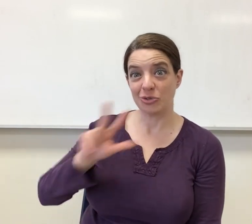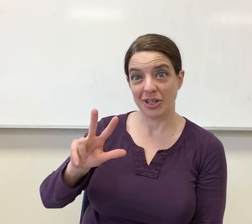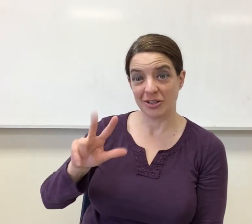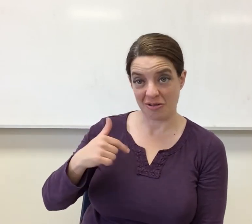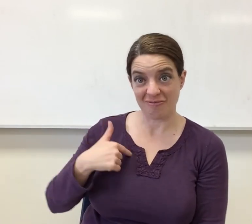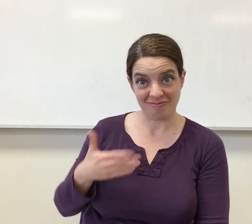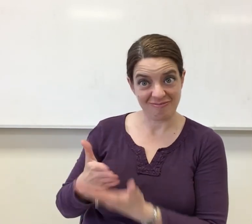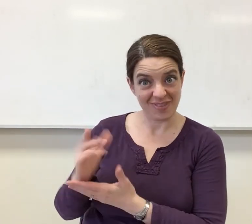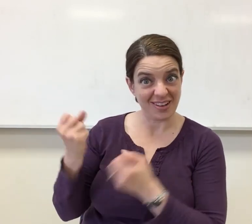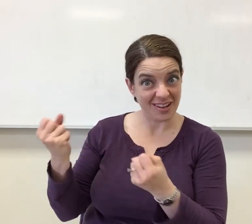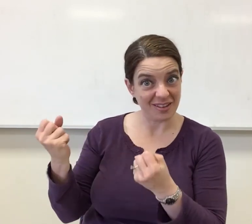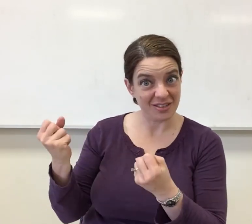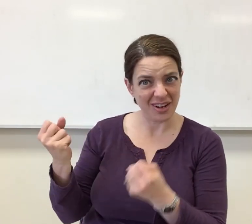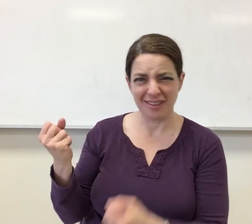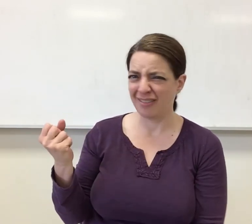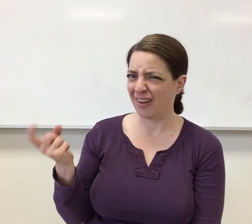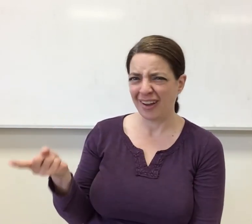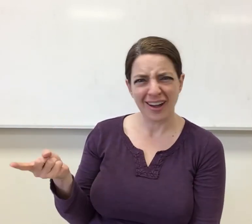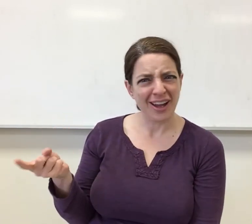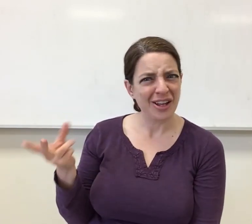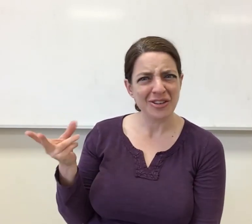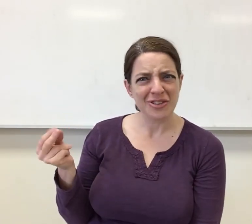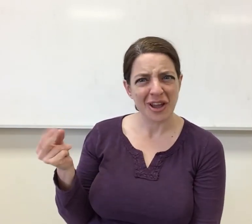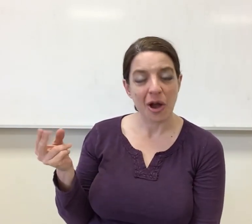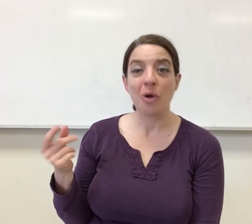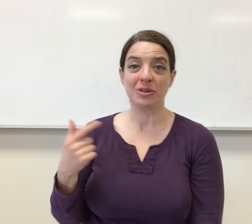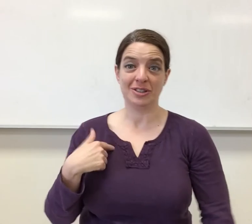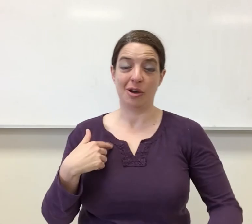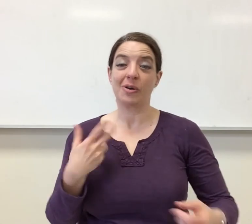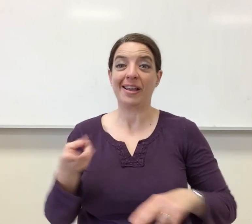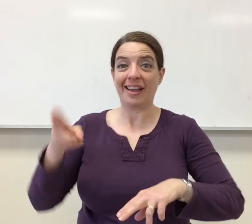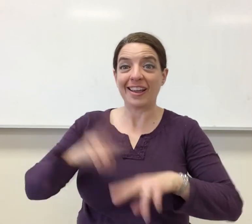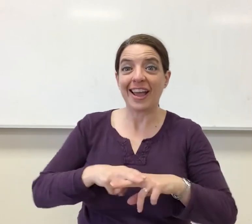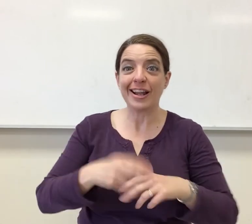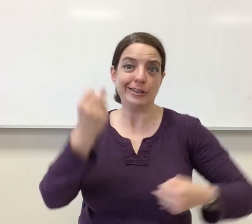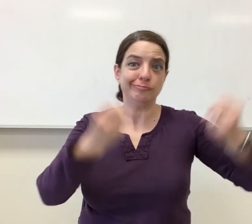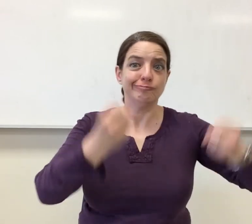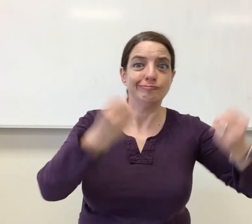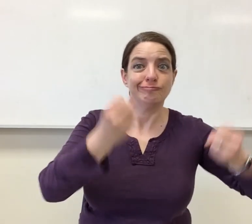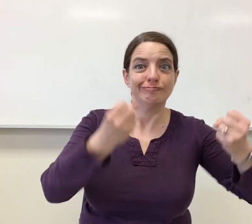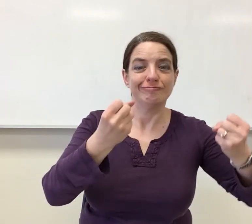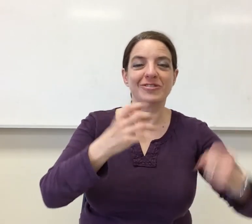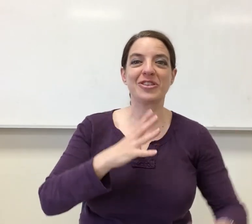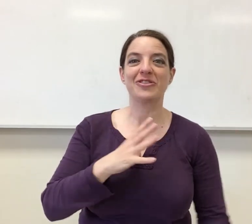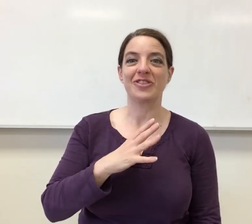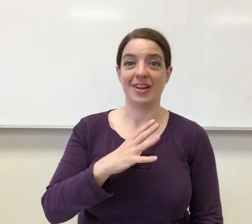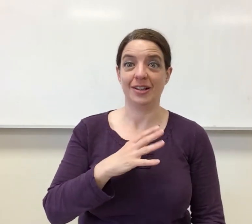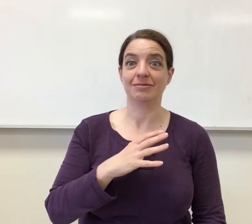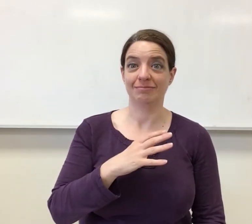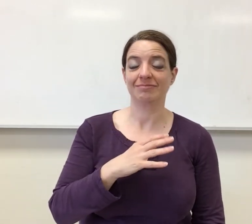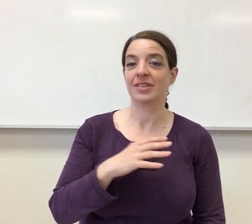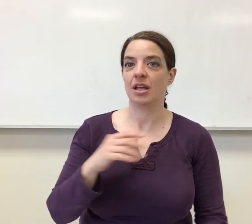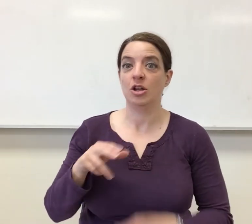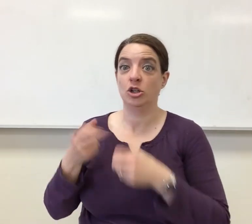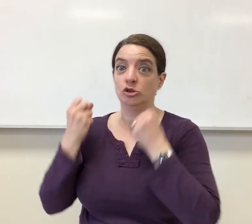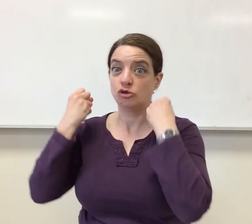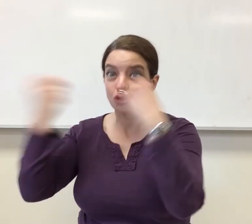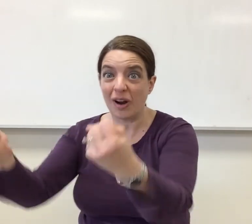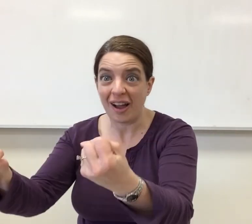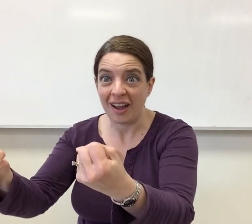trying to drive. He's three years old. Am I going to let him drive? No way. So he can get in the car and turn the wheel. That's fine. But is